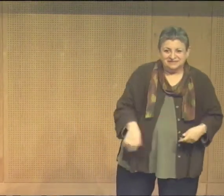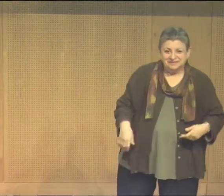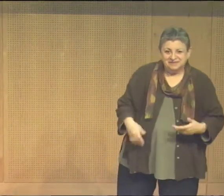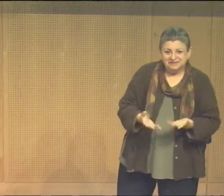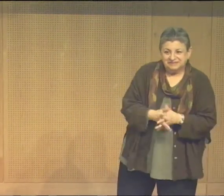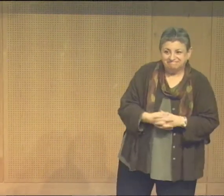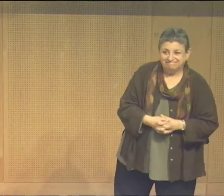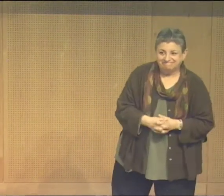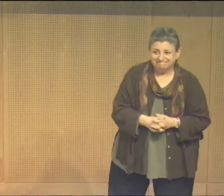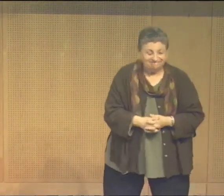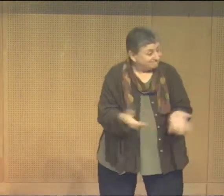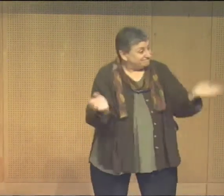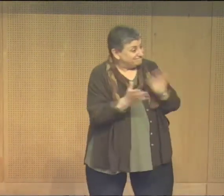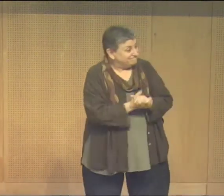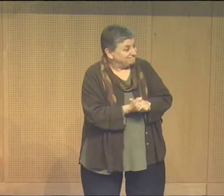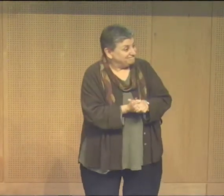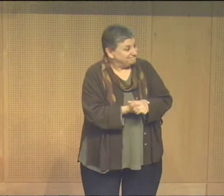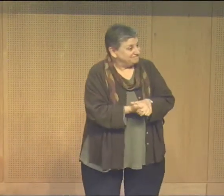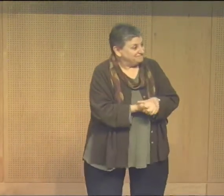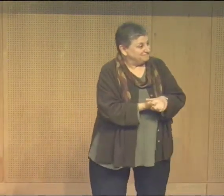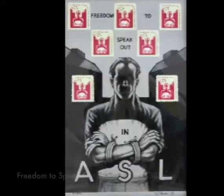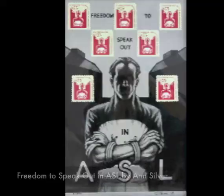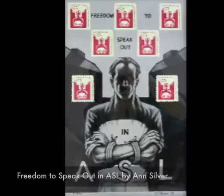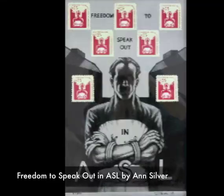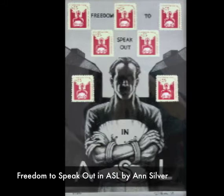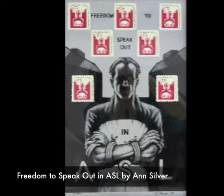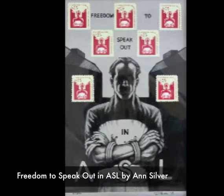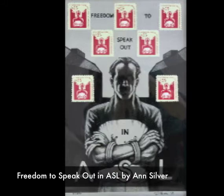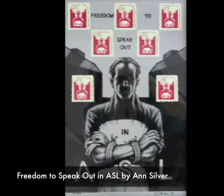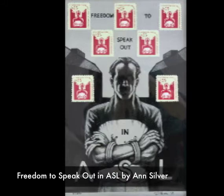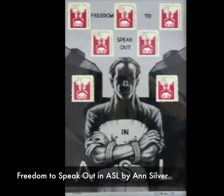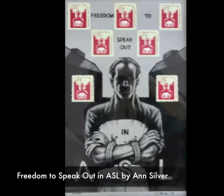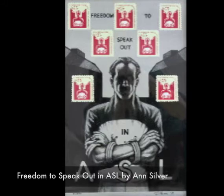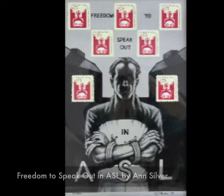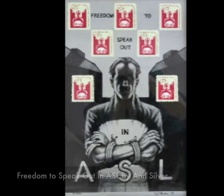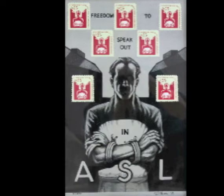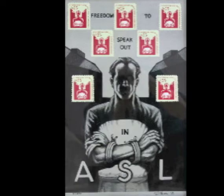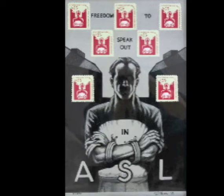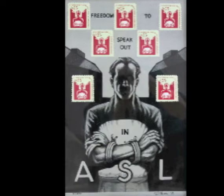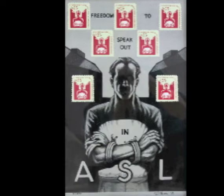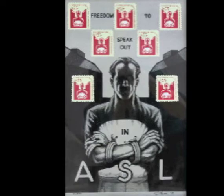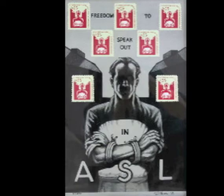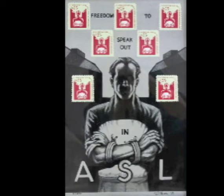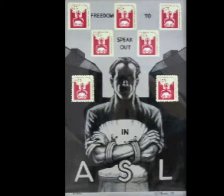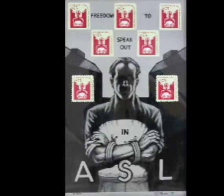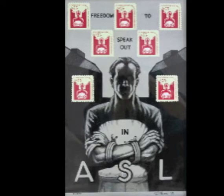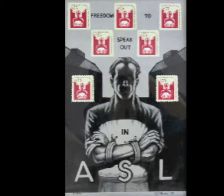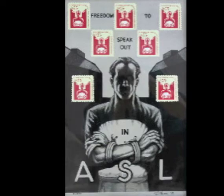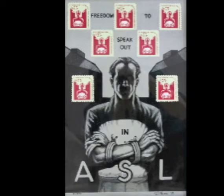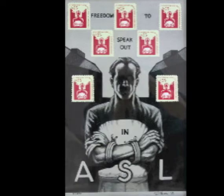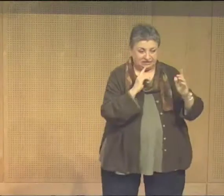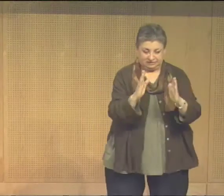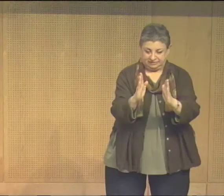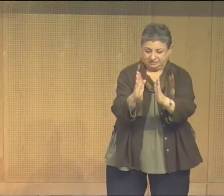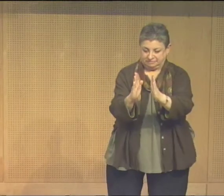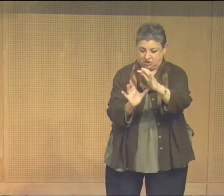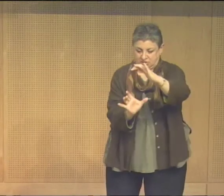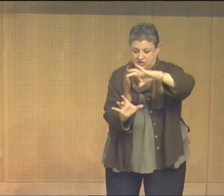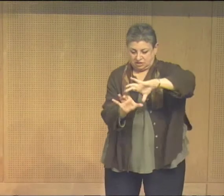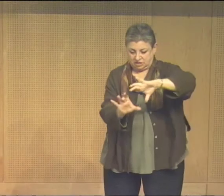So, I do see a change. think this one